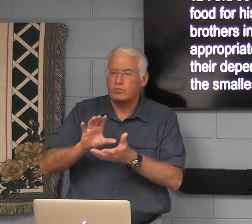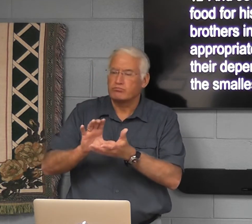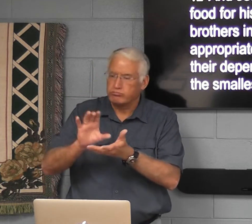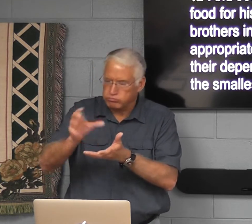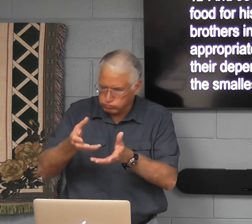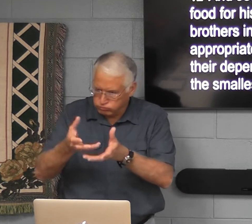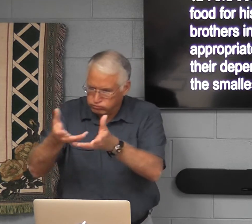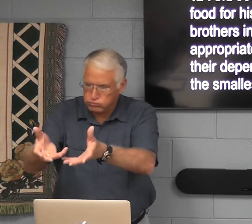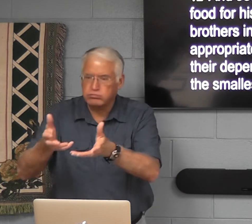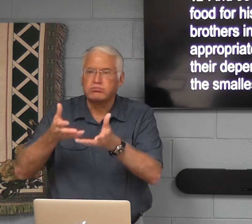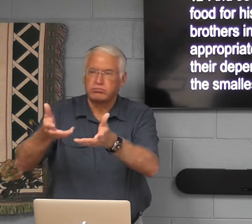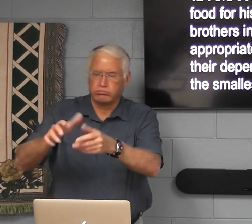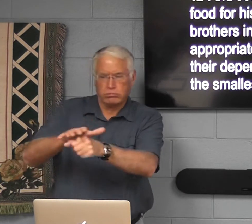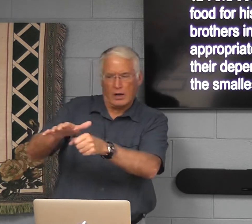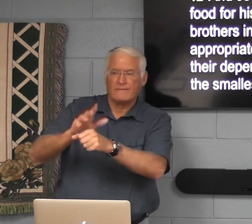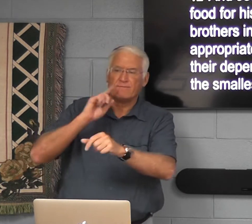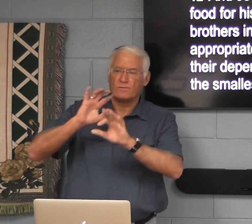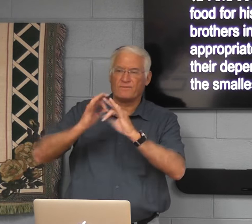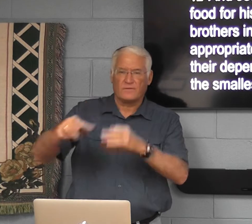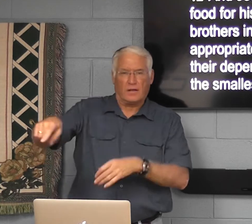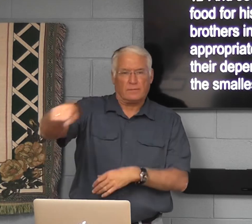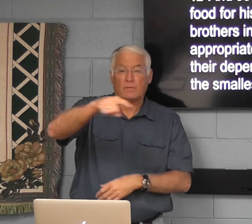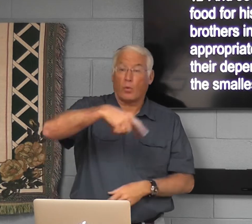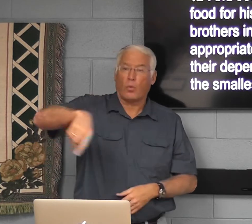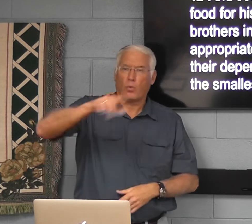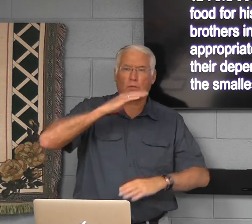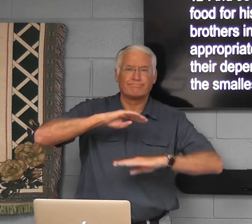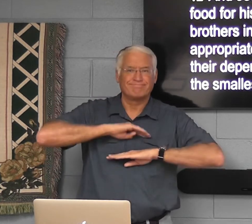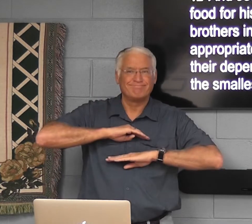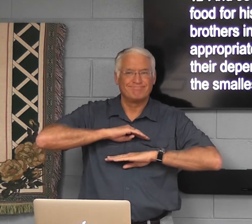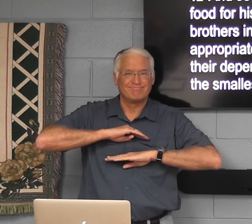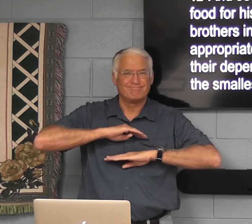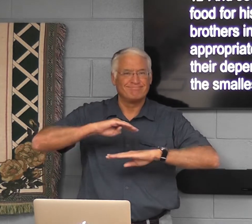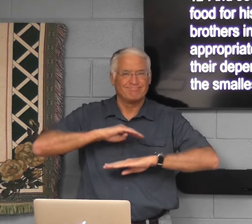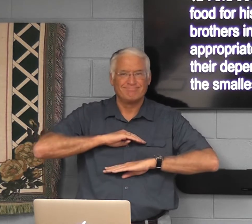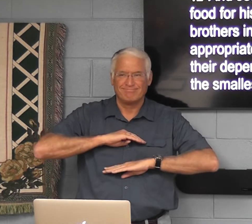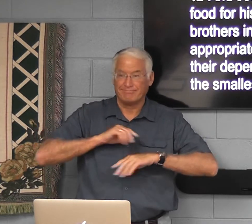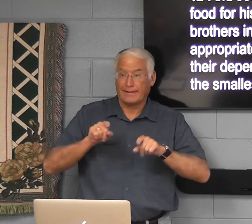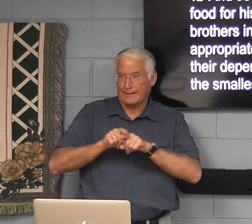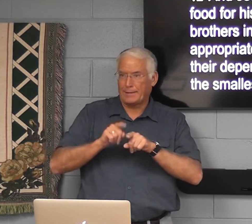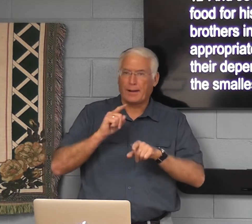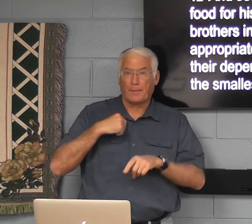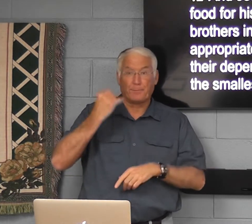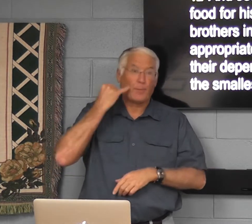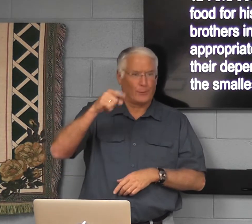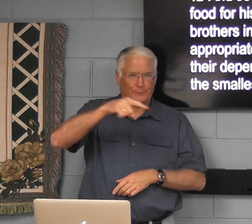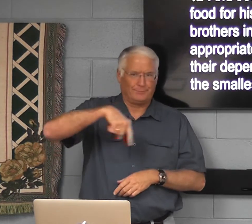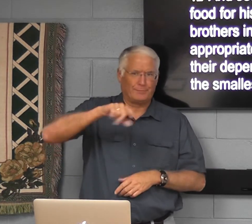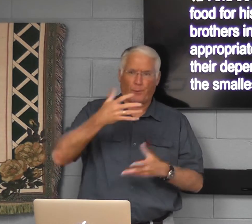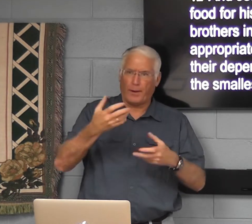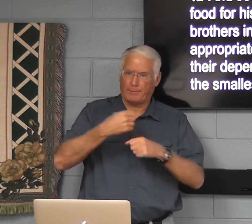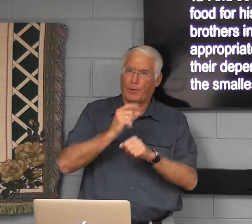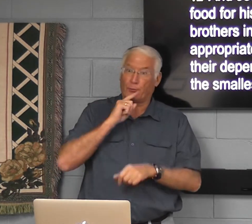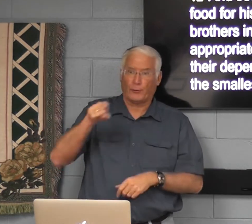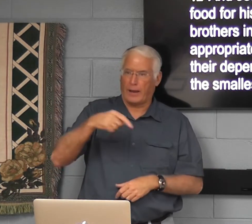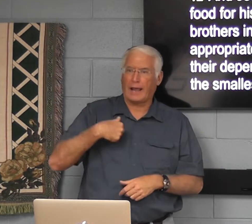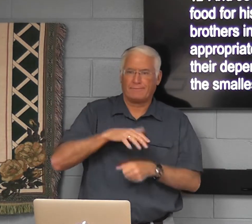They would have enough for each of their families, and they would be satisfied. But just like us,